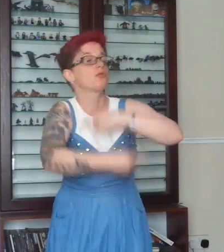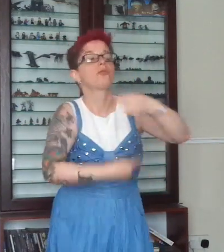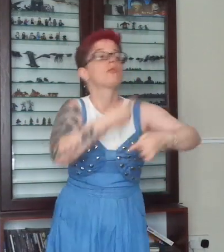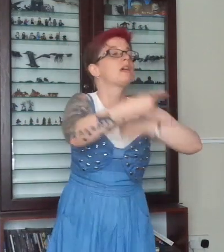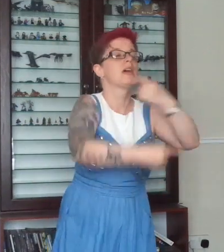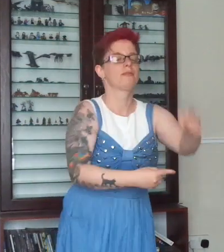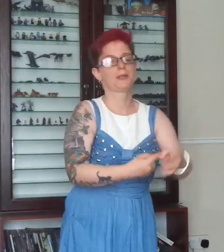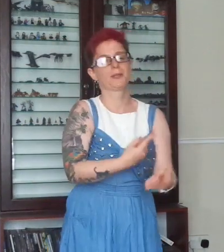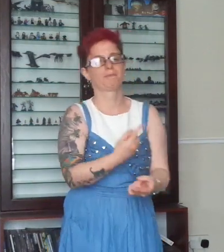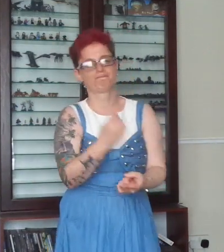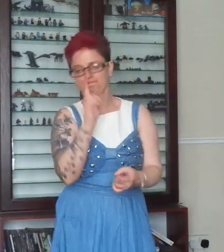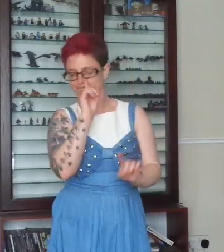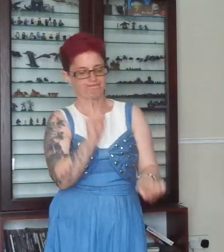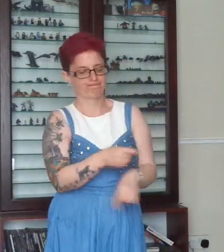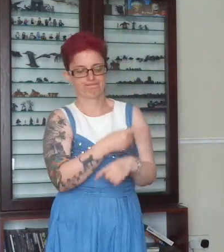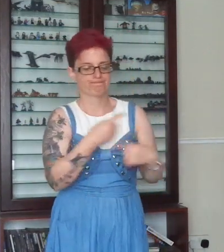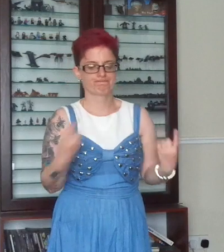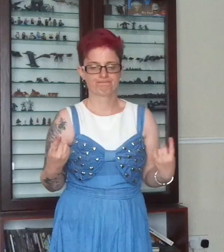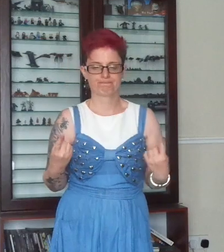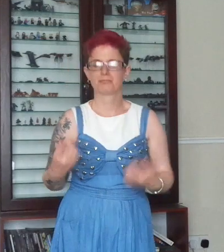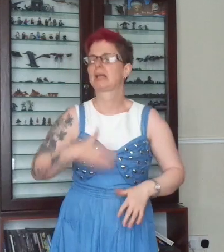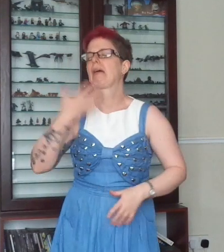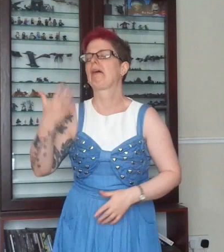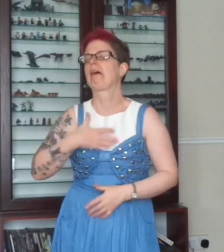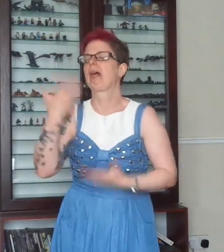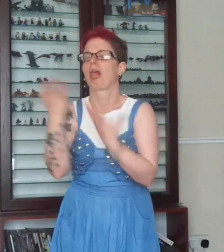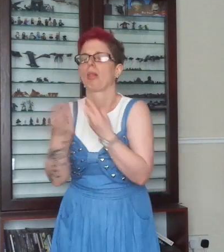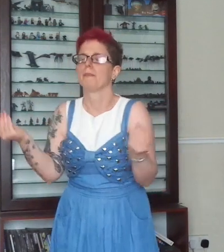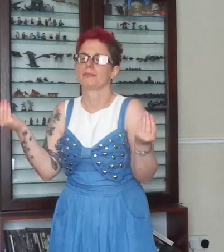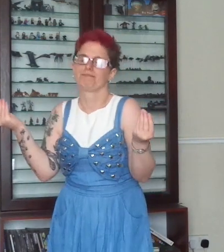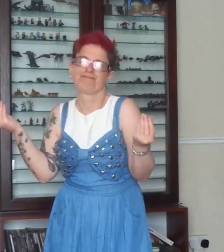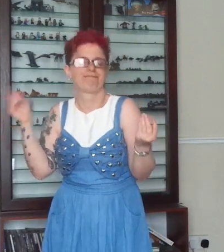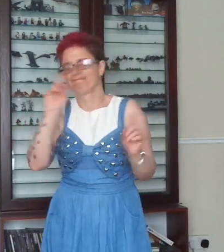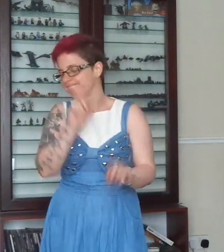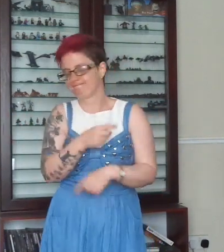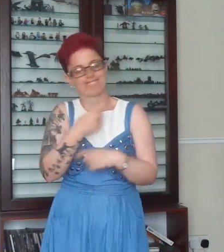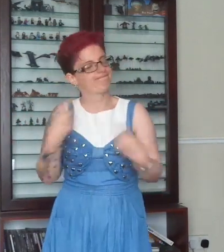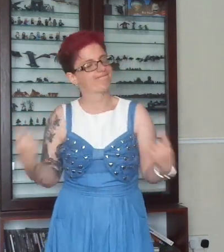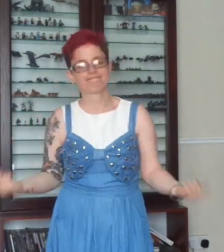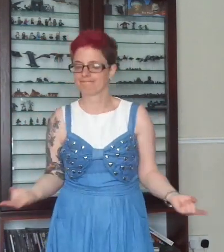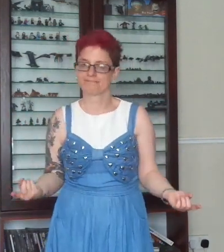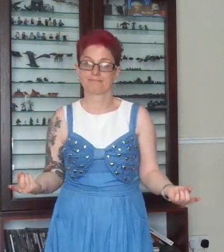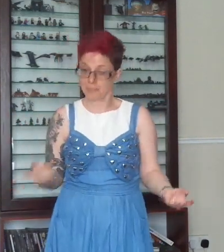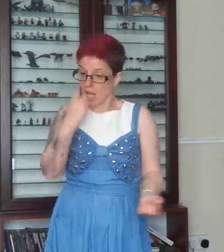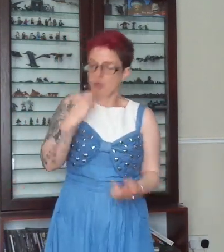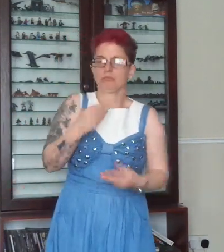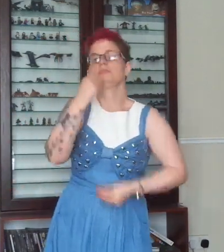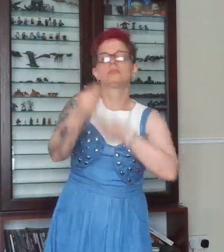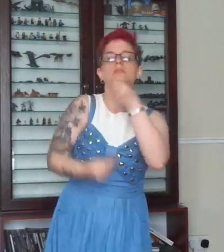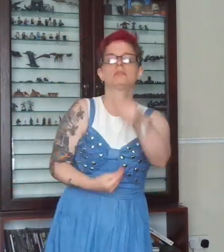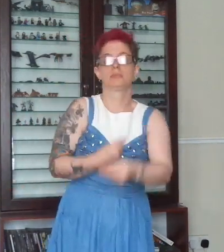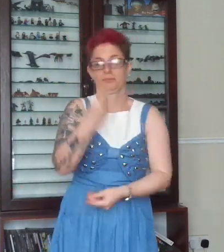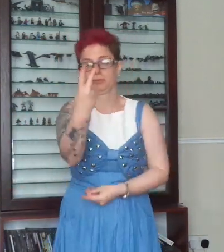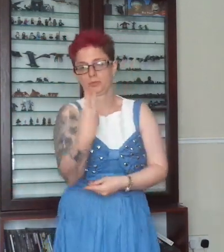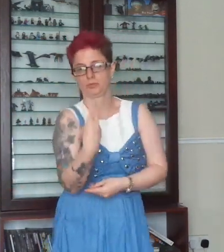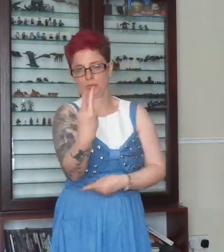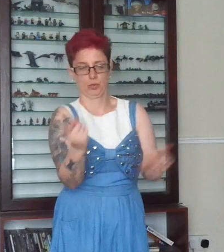there can't be solace every time you cry I could've told you about the long nights, how no one loves the